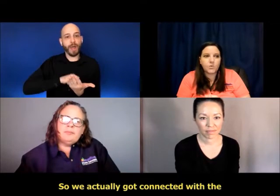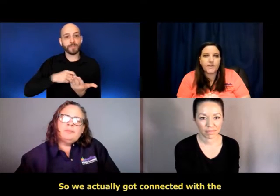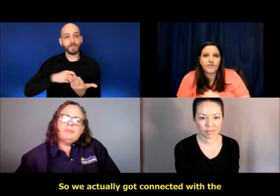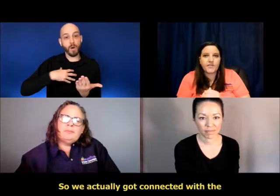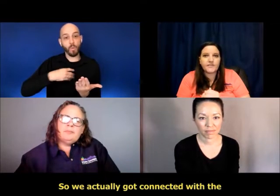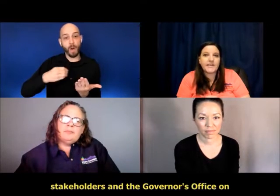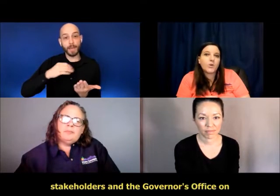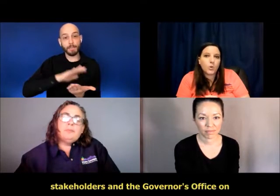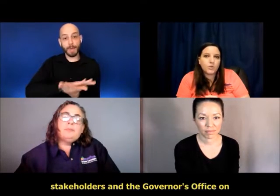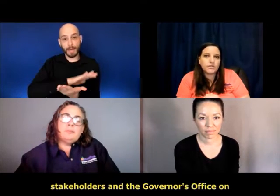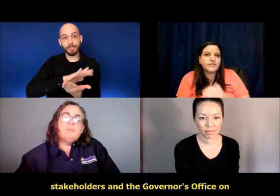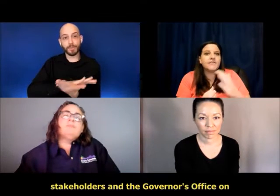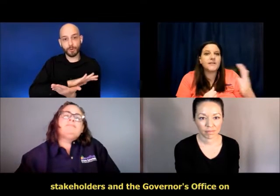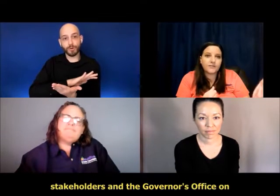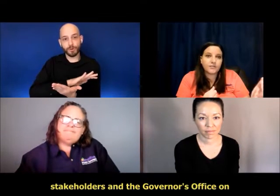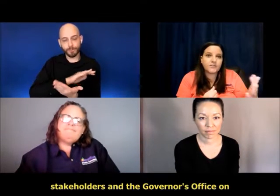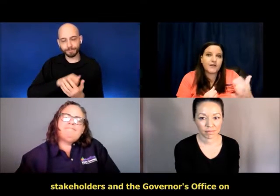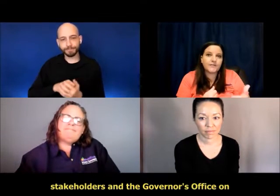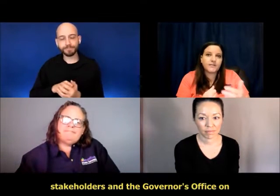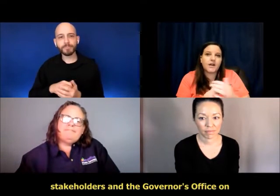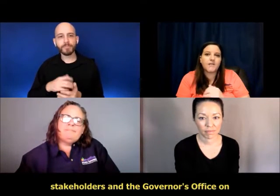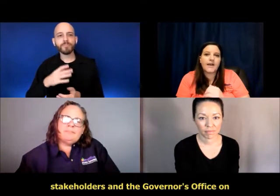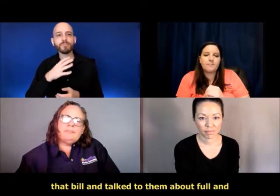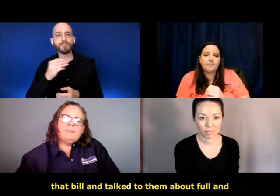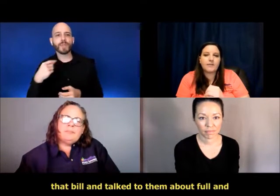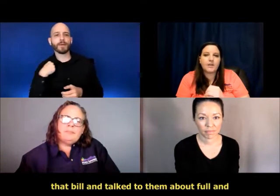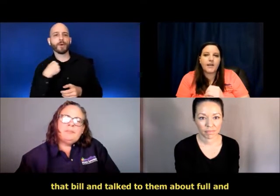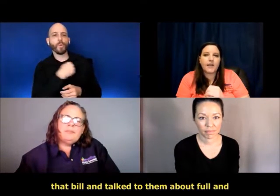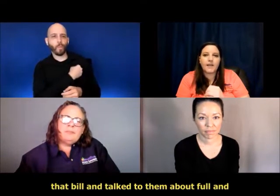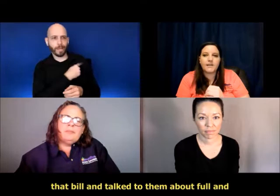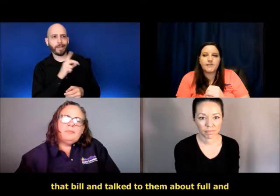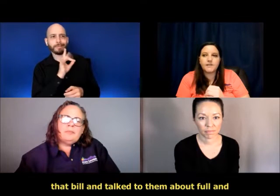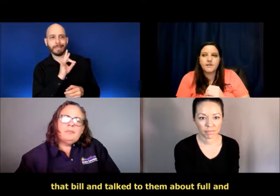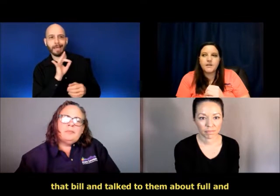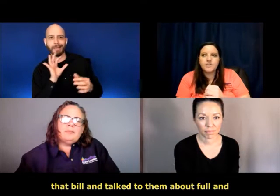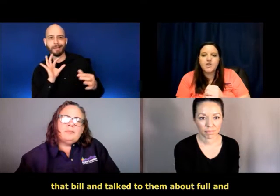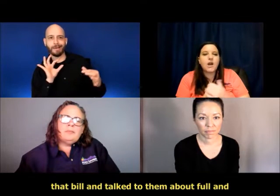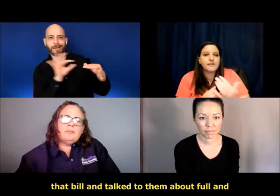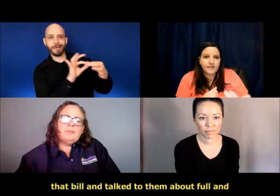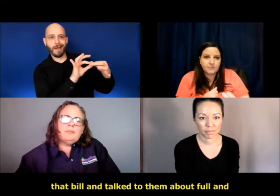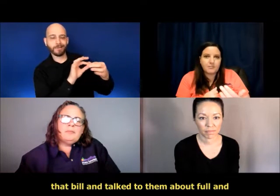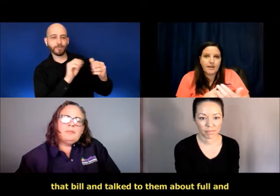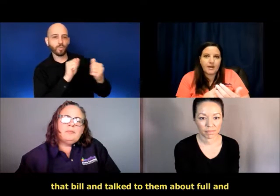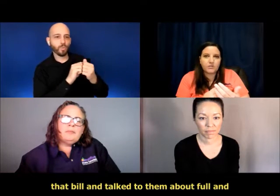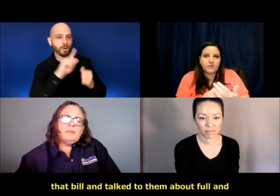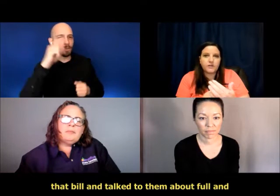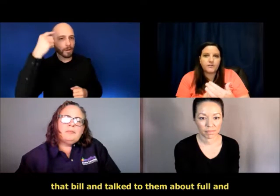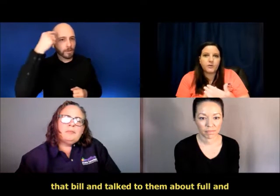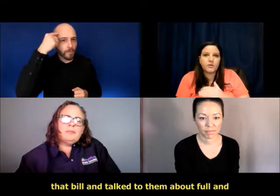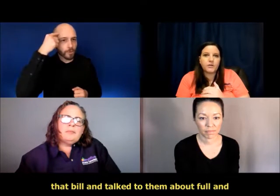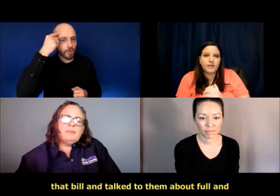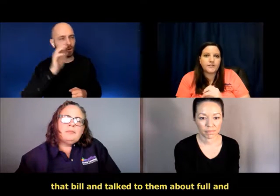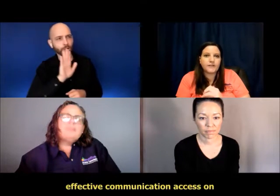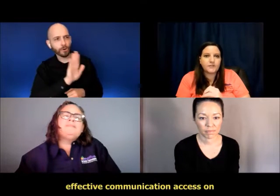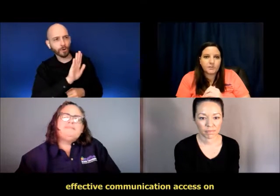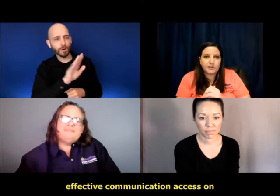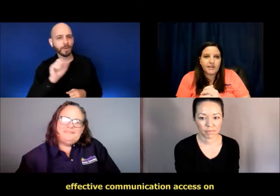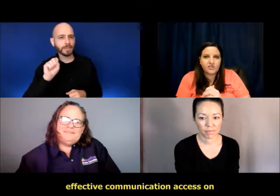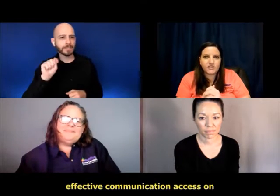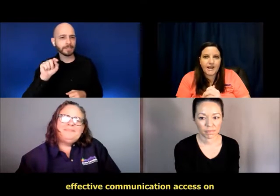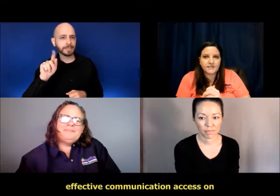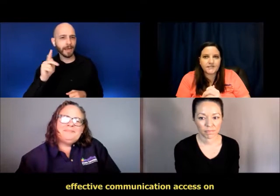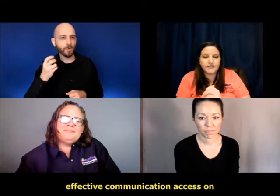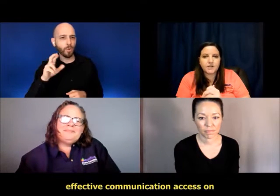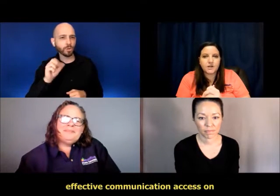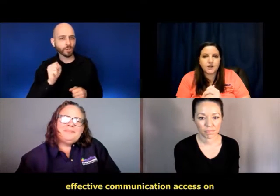with the stakeholders and the governor's office on that bill and talked to them about full and effective